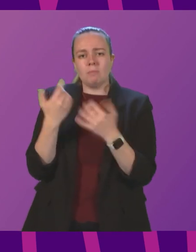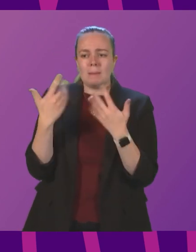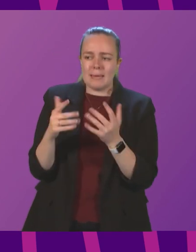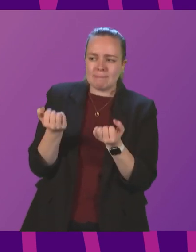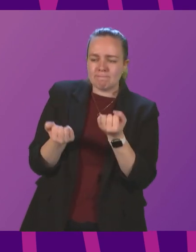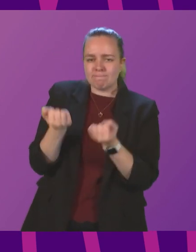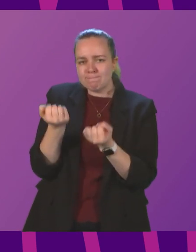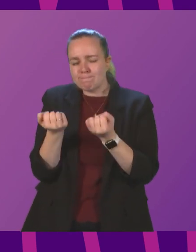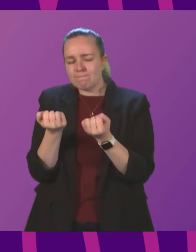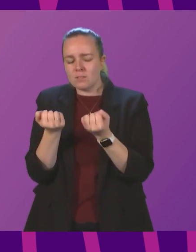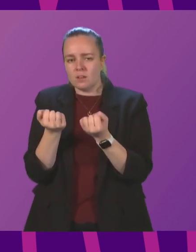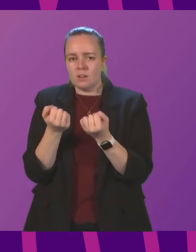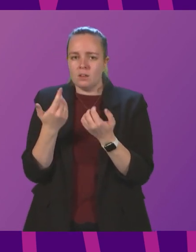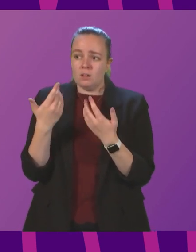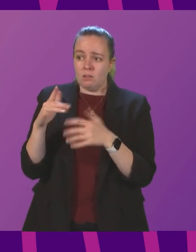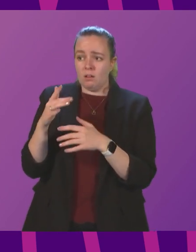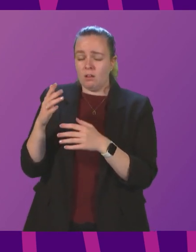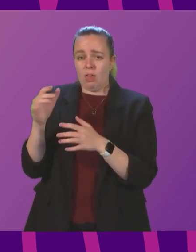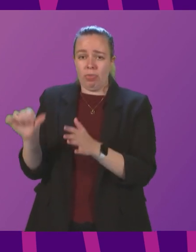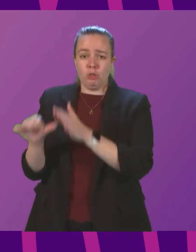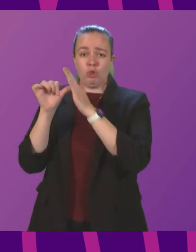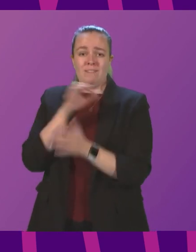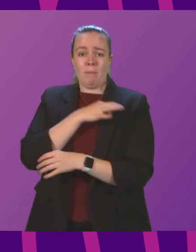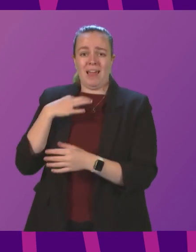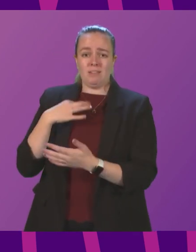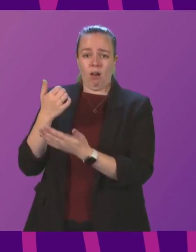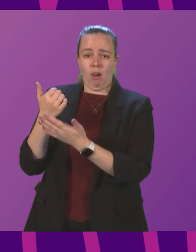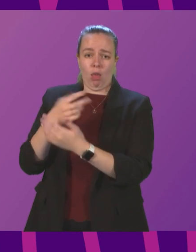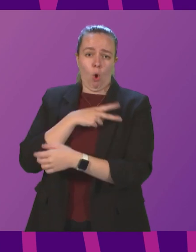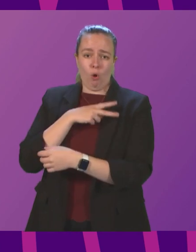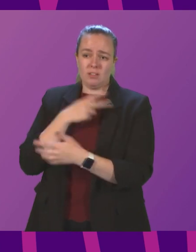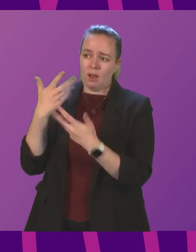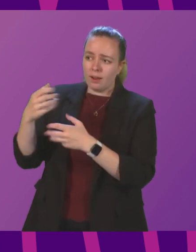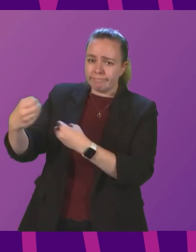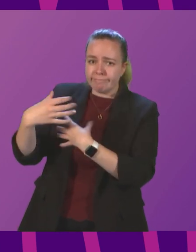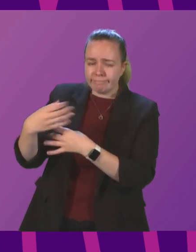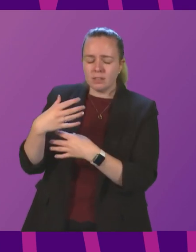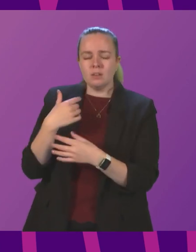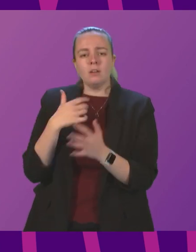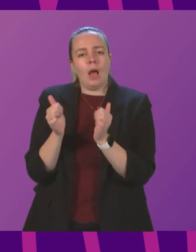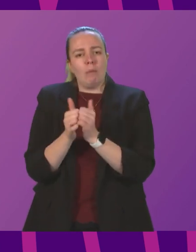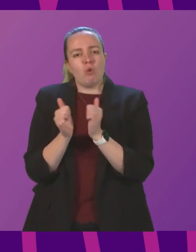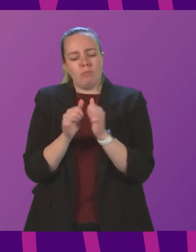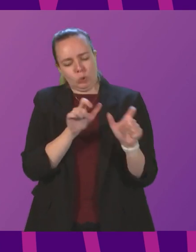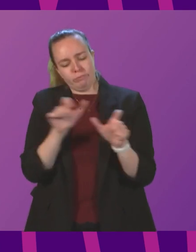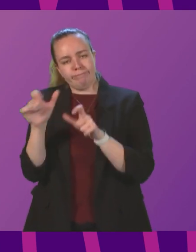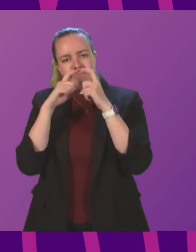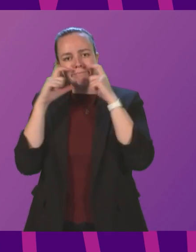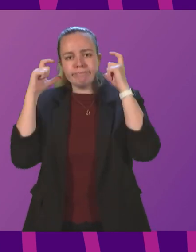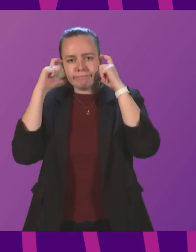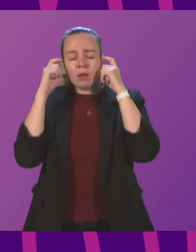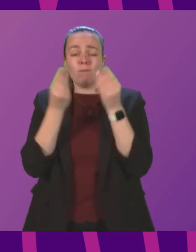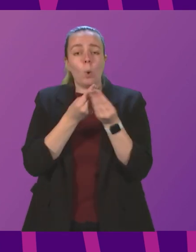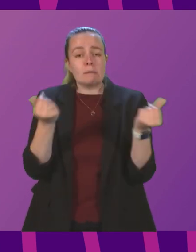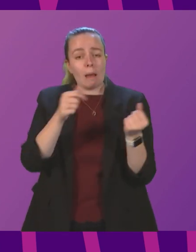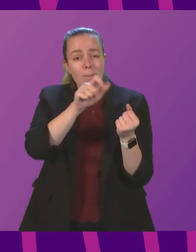with the input of the chief medical officer, that it was appropriate to maintain face curvings in schools for some